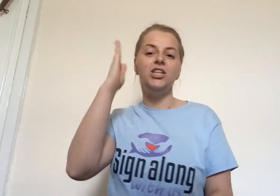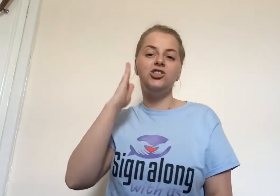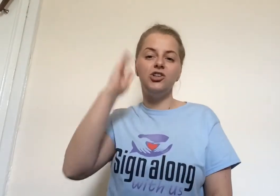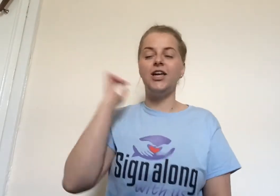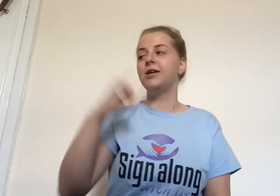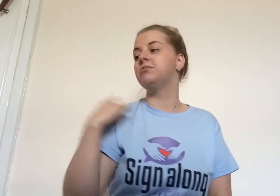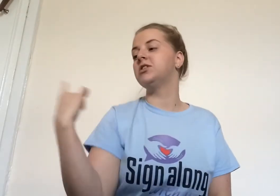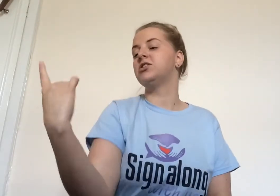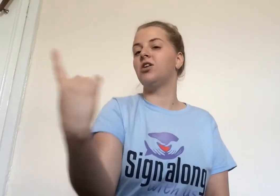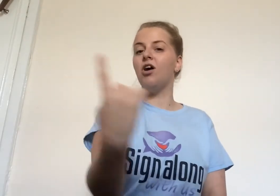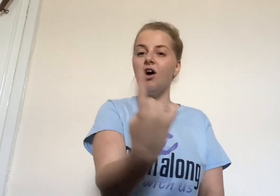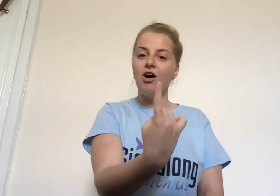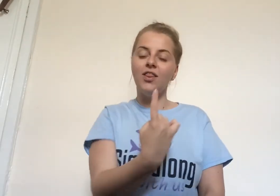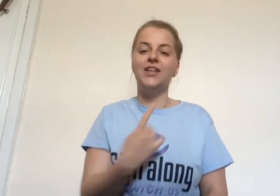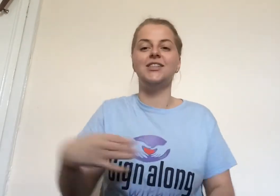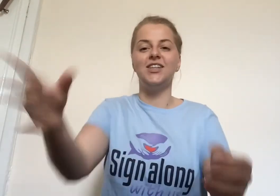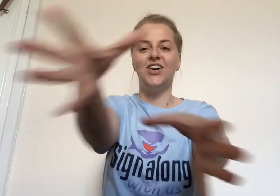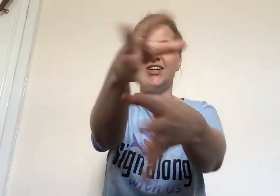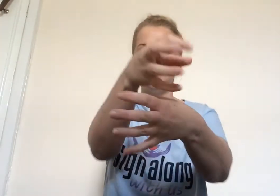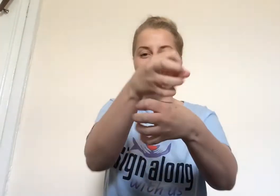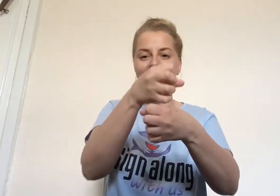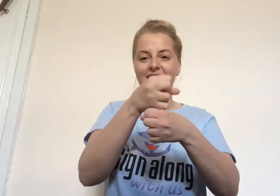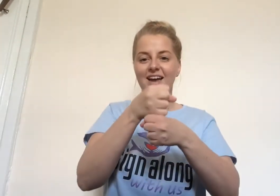dreams is all it's gonna take